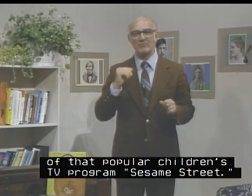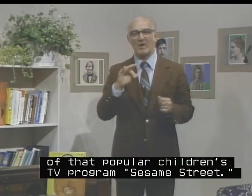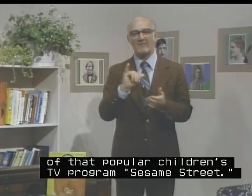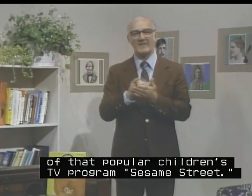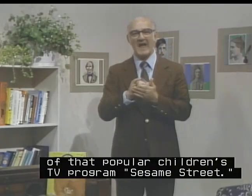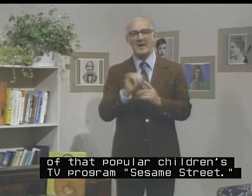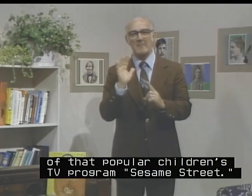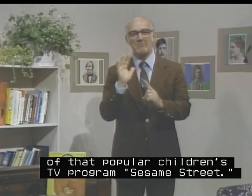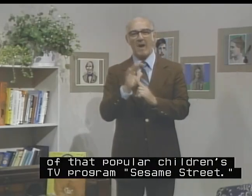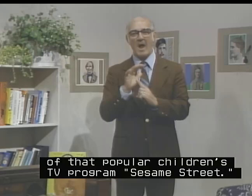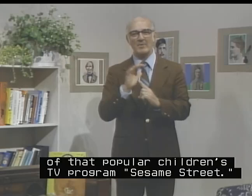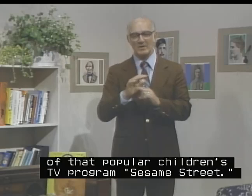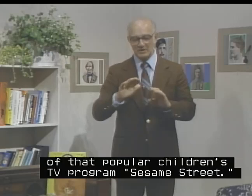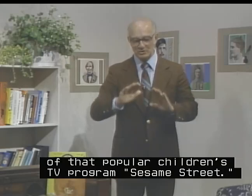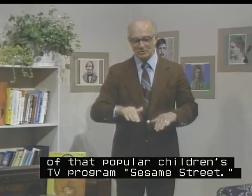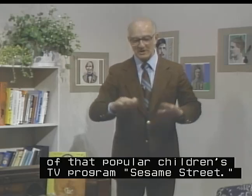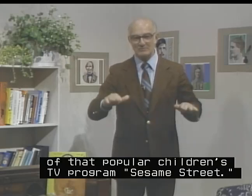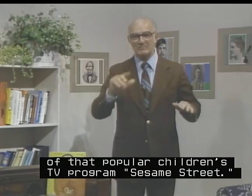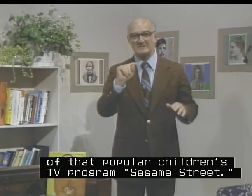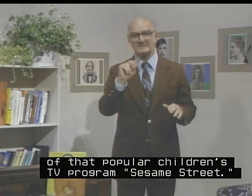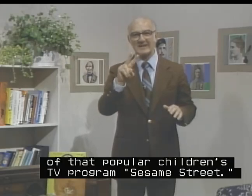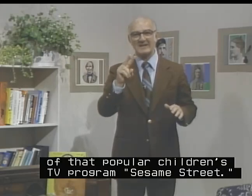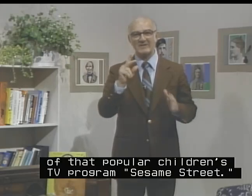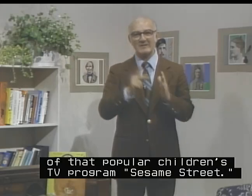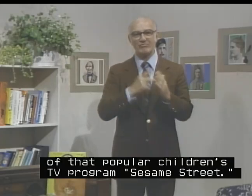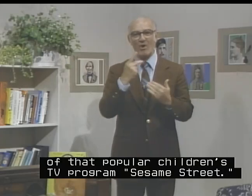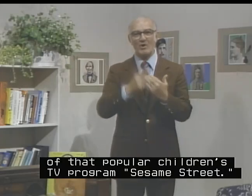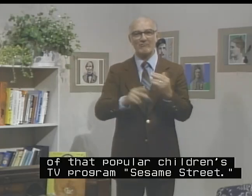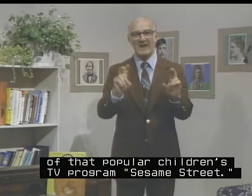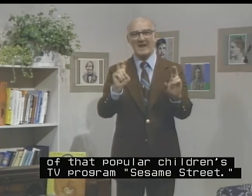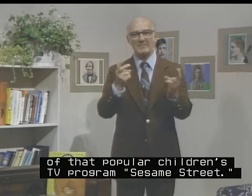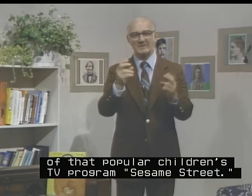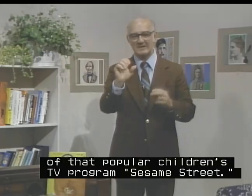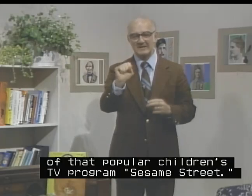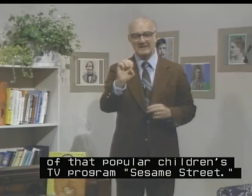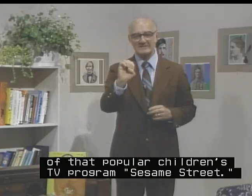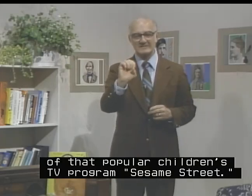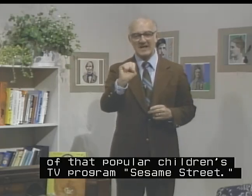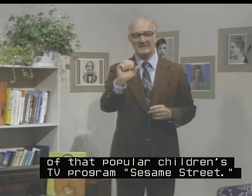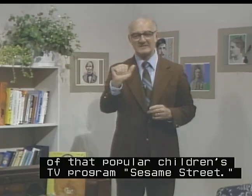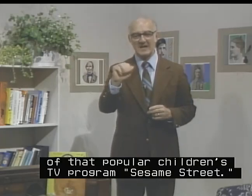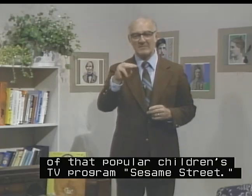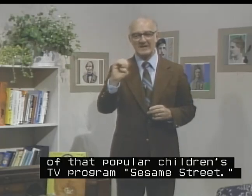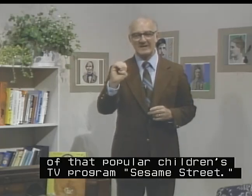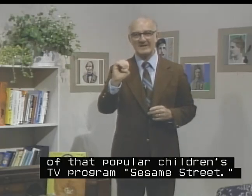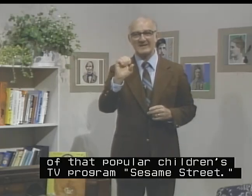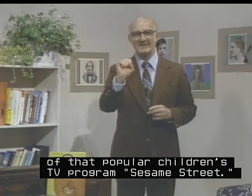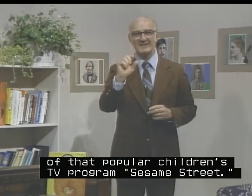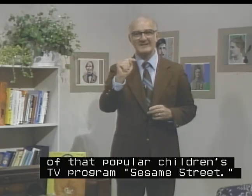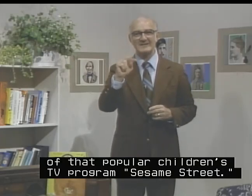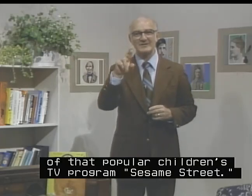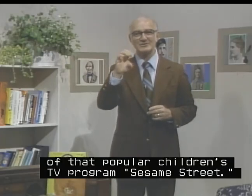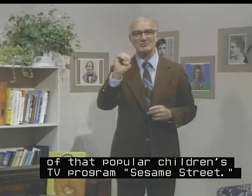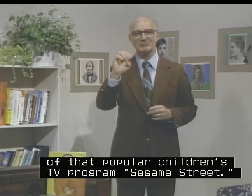of that popular children's TV program, Sesame Street.